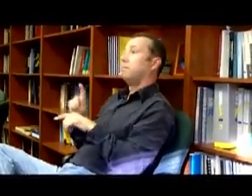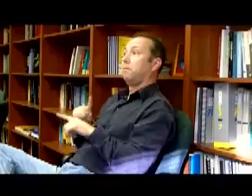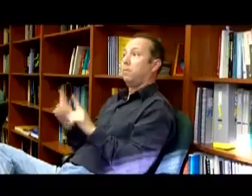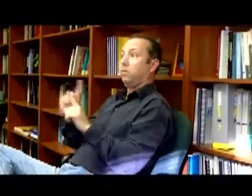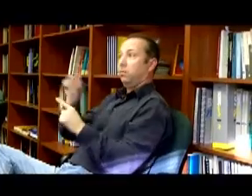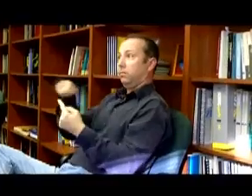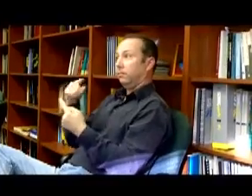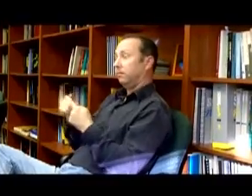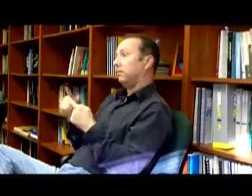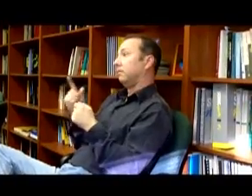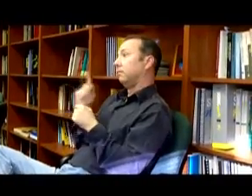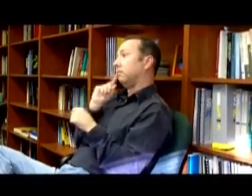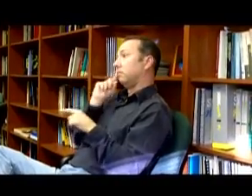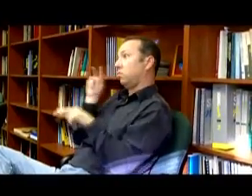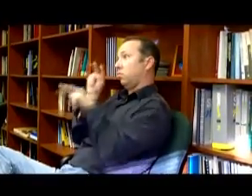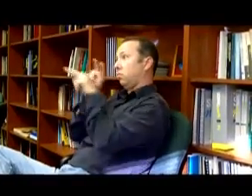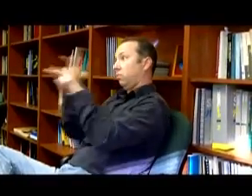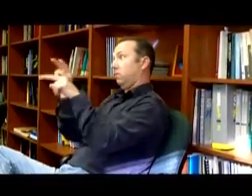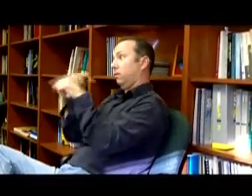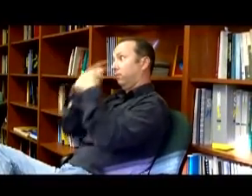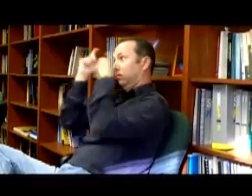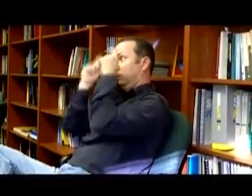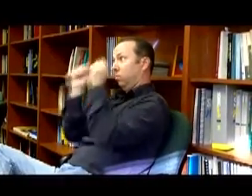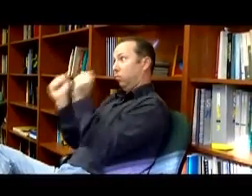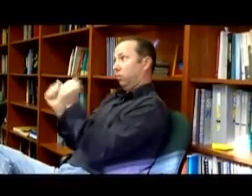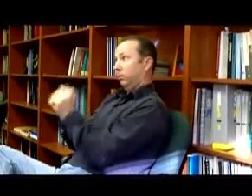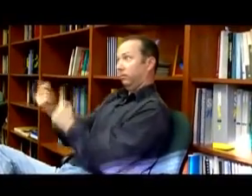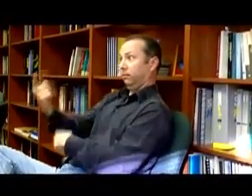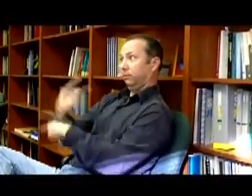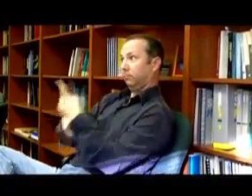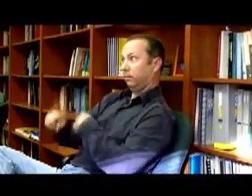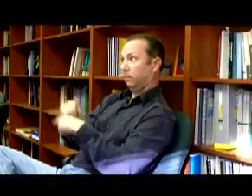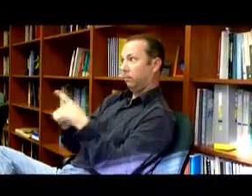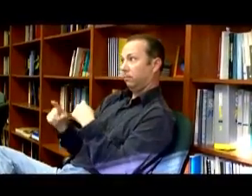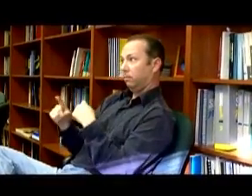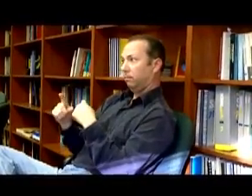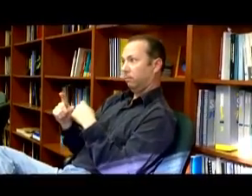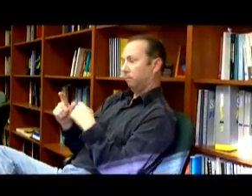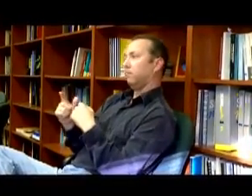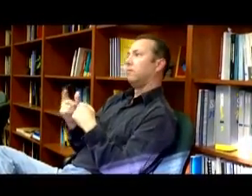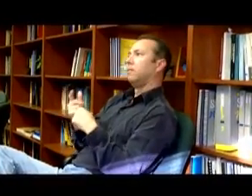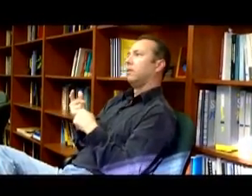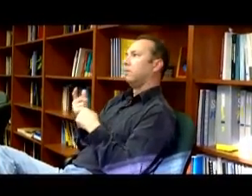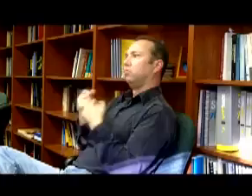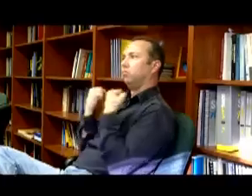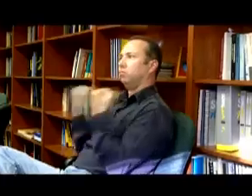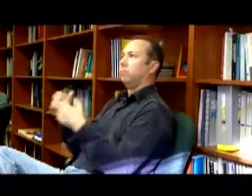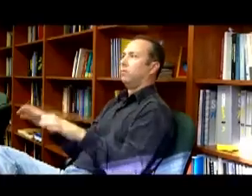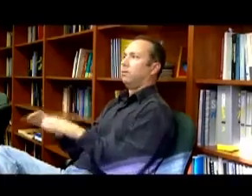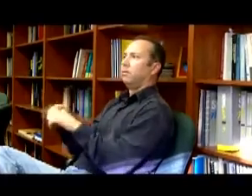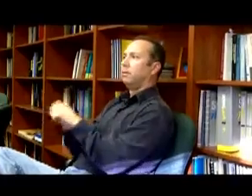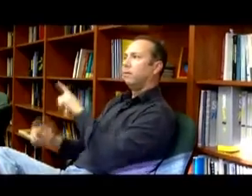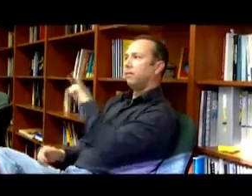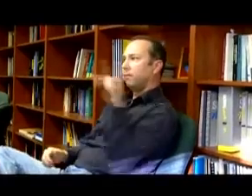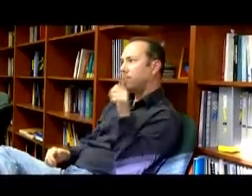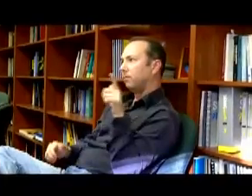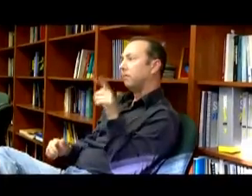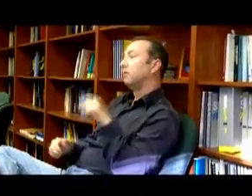And when deaf people are looking at facial expressions that are coupled with a sign, they have strong activity in their